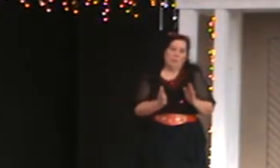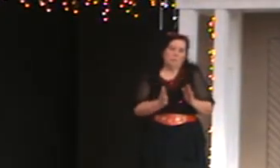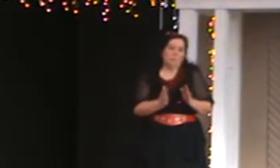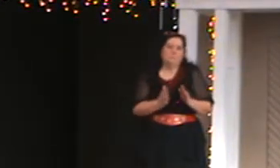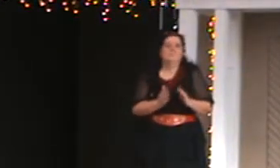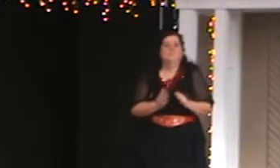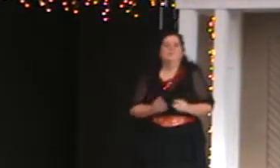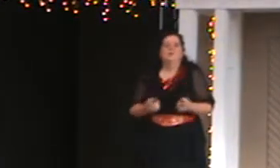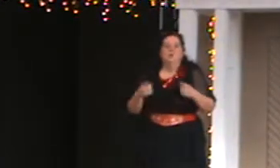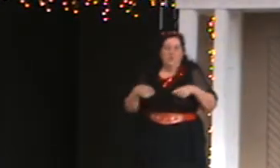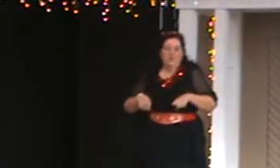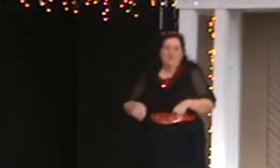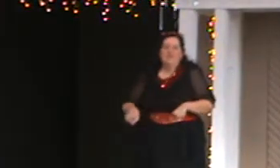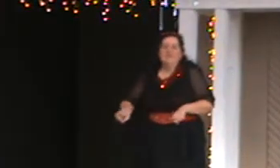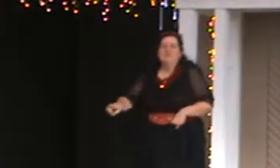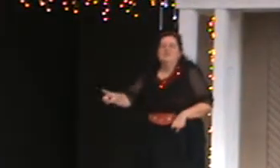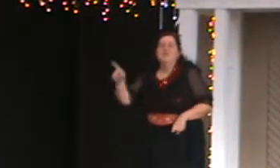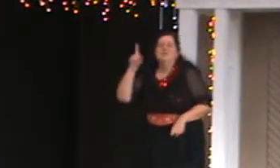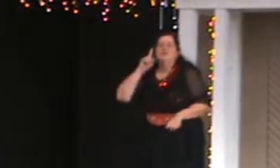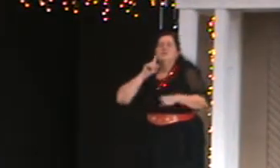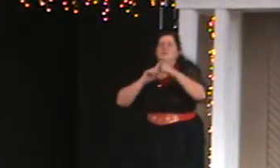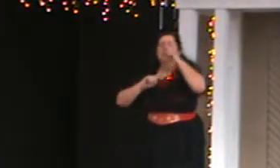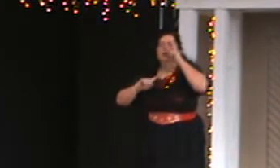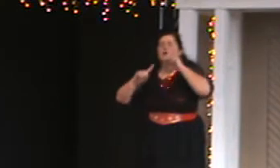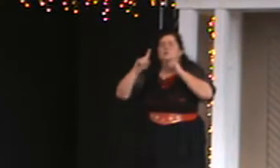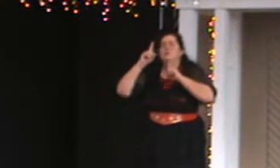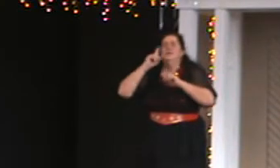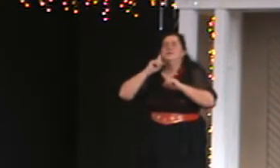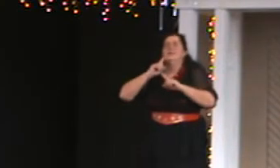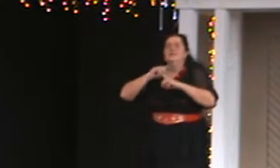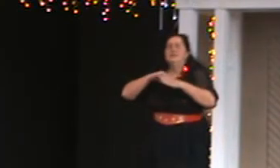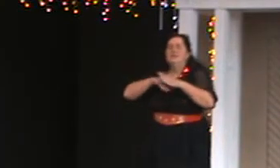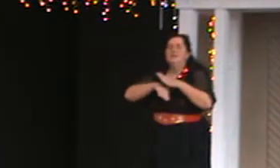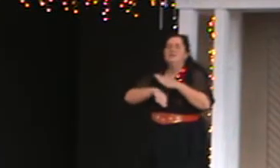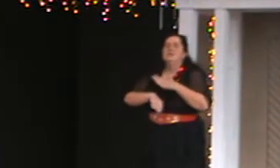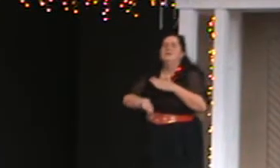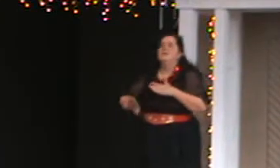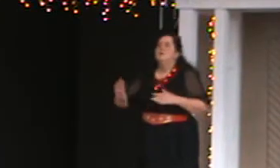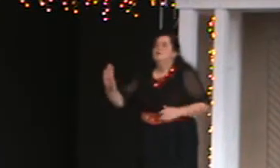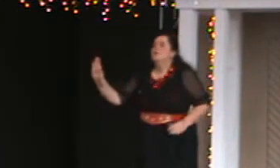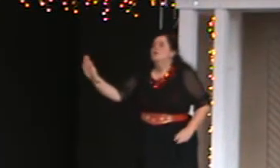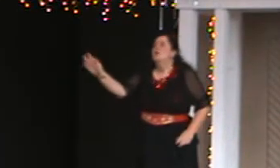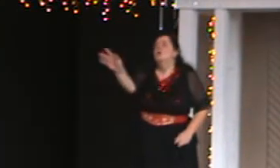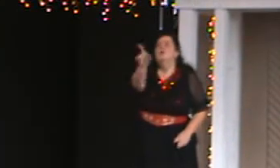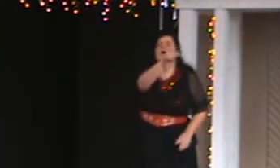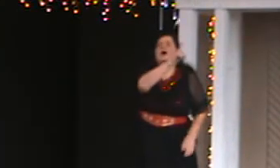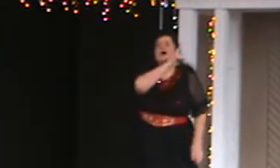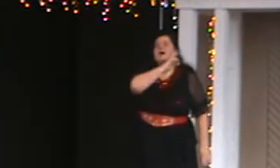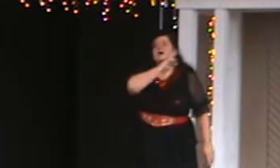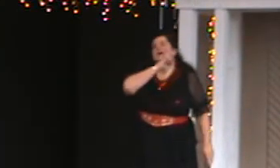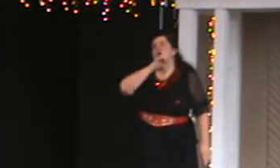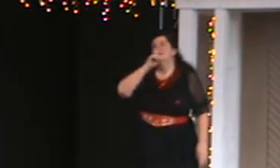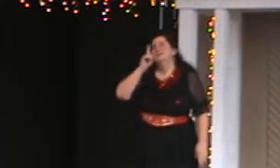When tears are in your eyes,